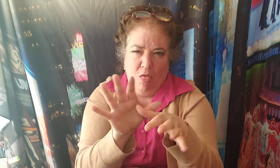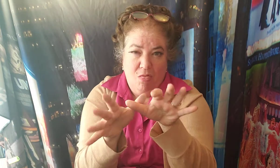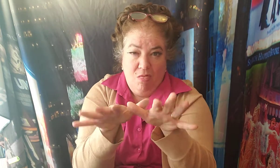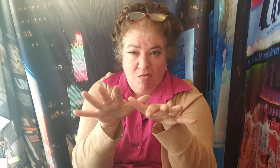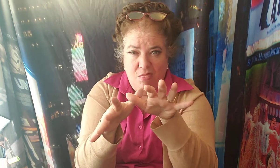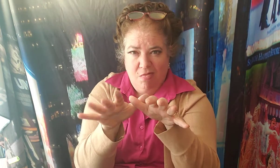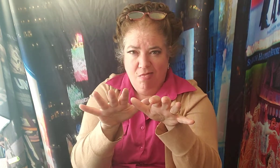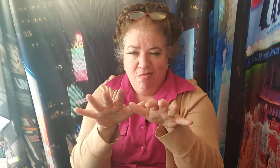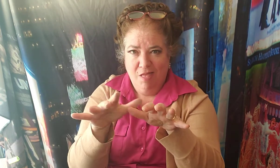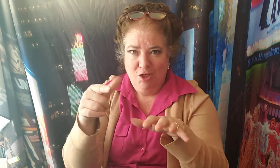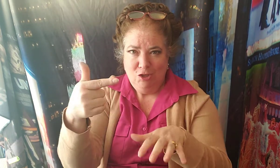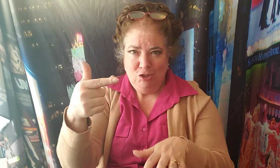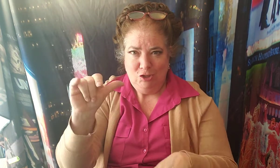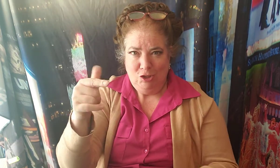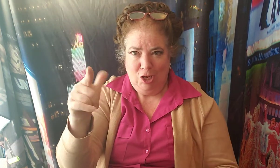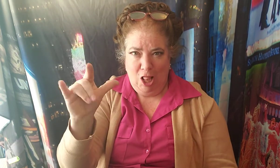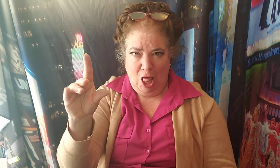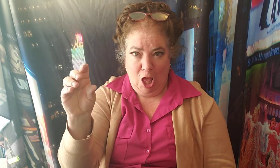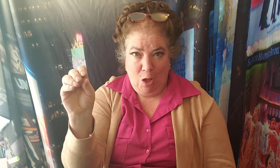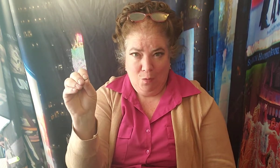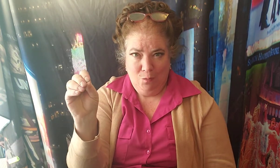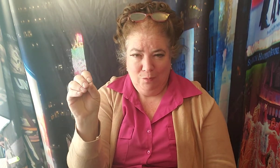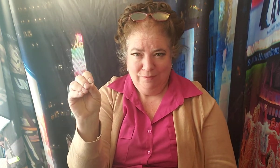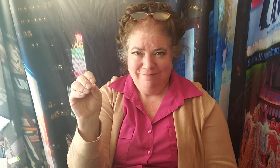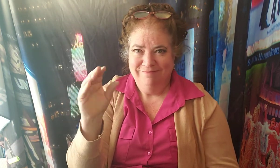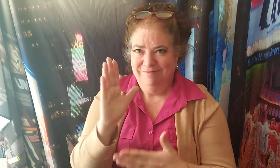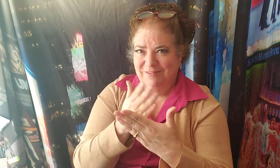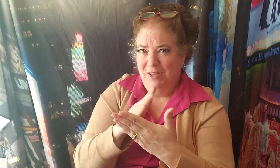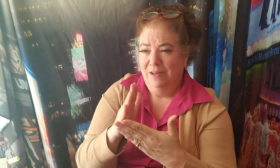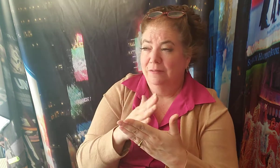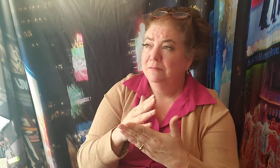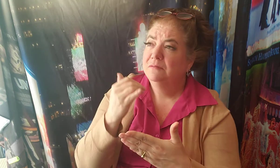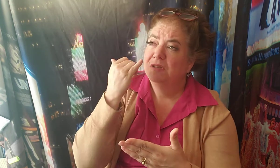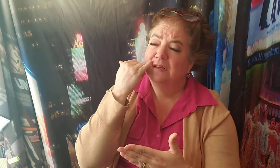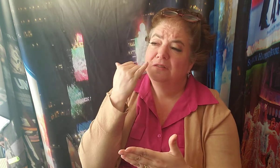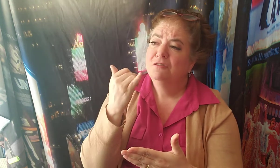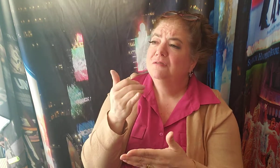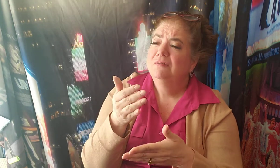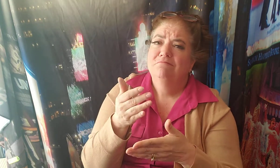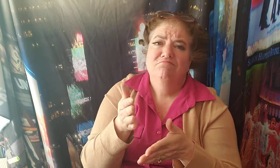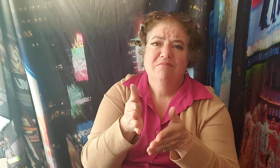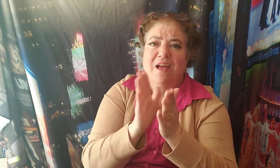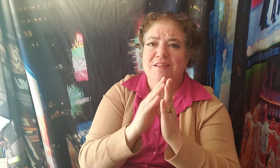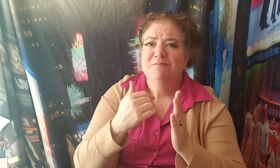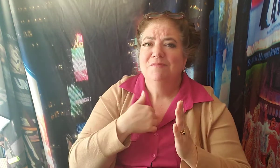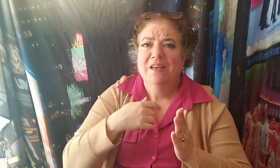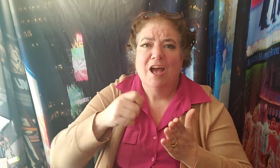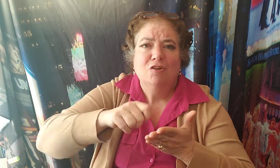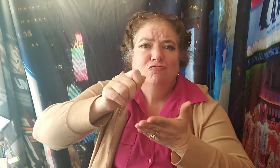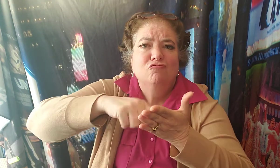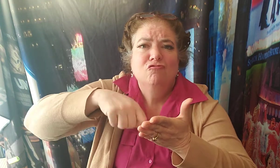If they asked me, I could write a book